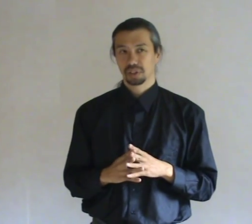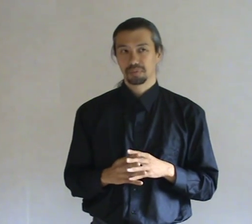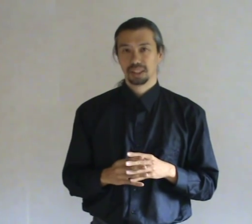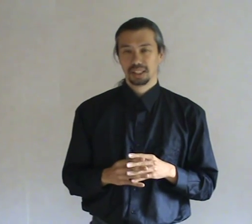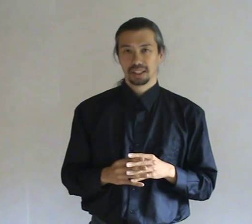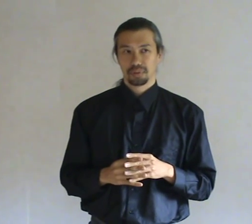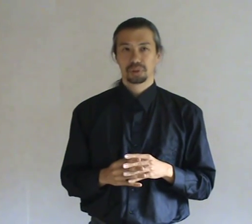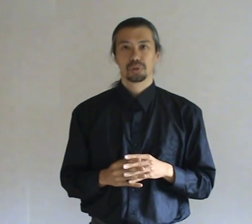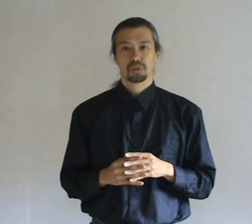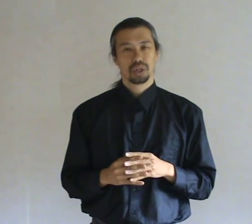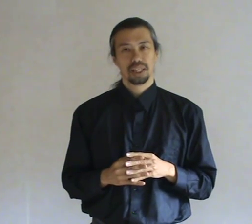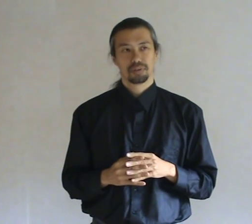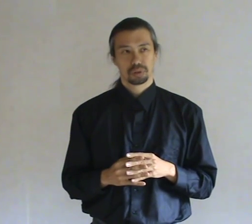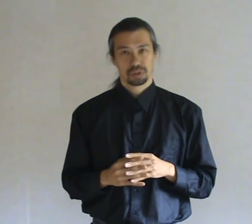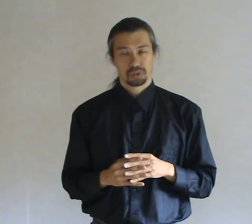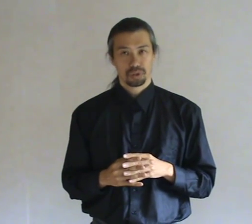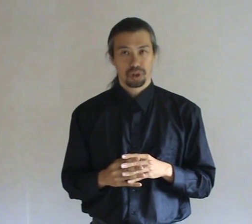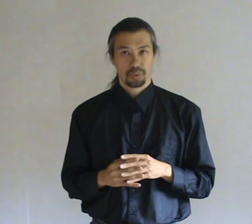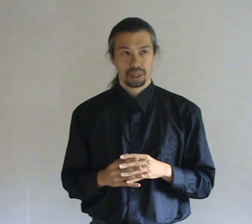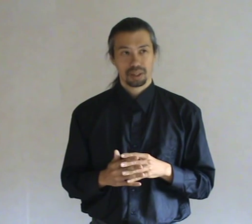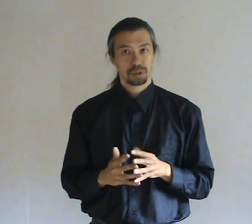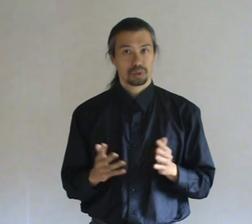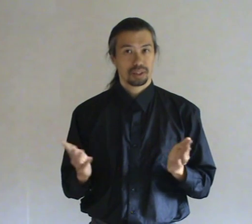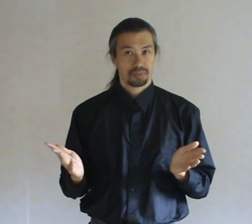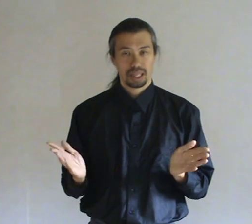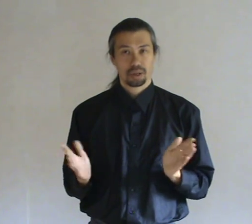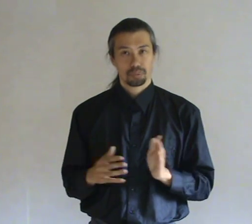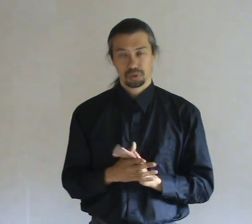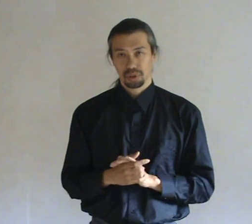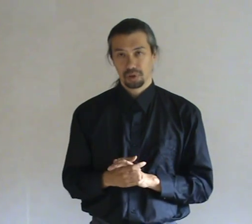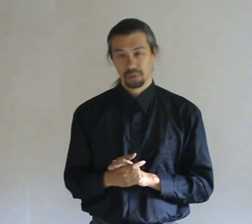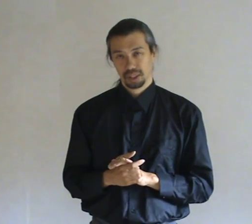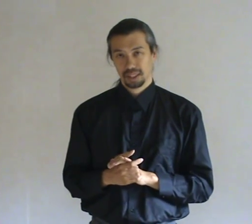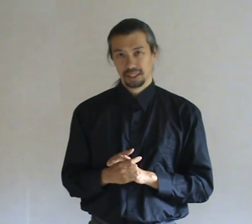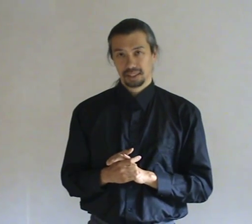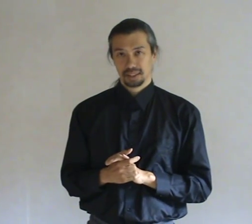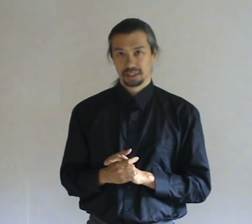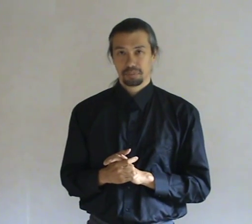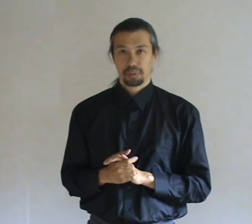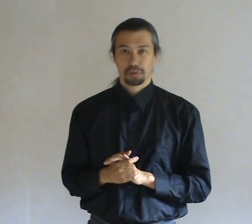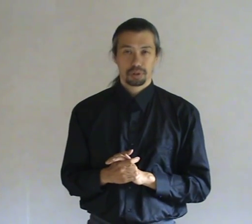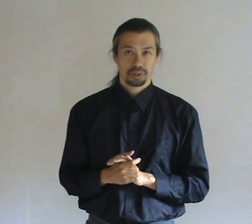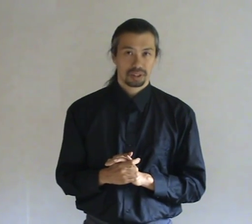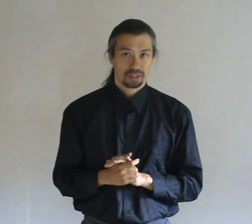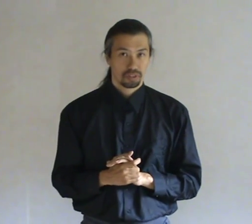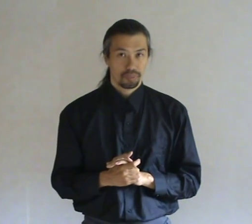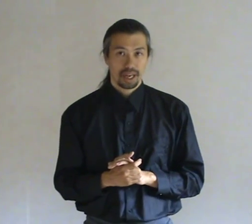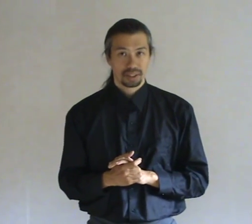them they will choose to leave or choose to go and I usually allow them to go. Some people feel that this is bad